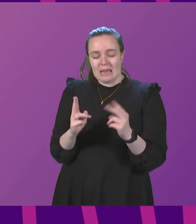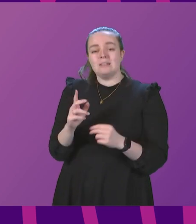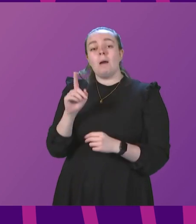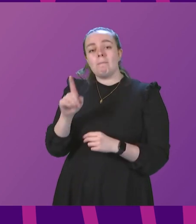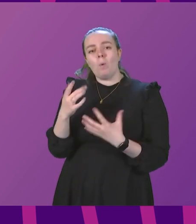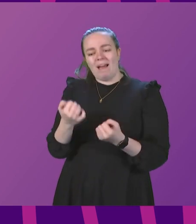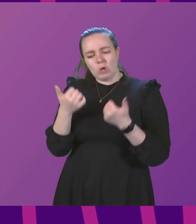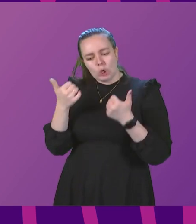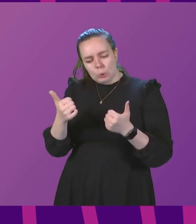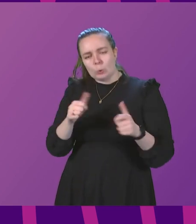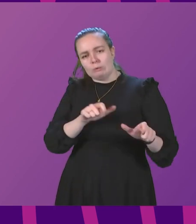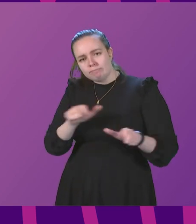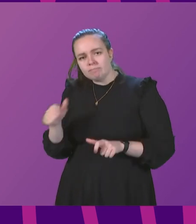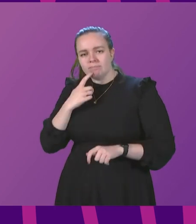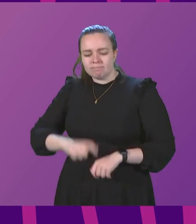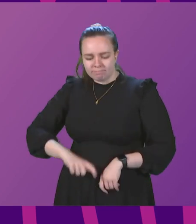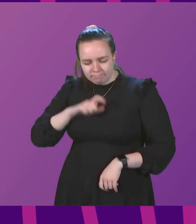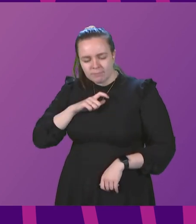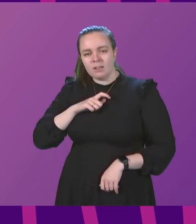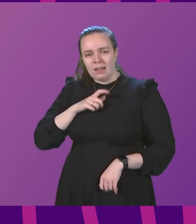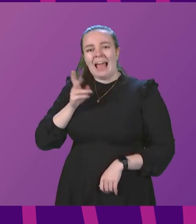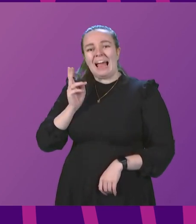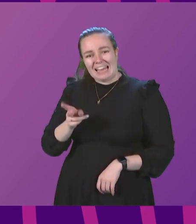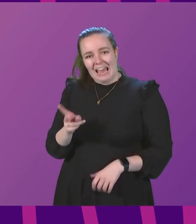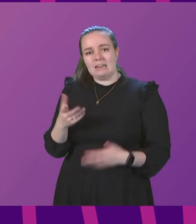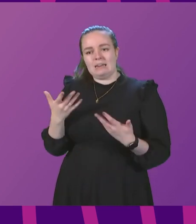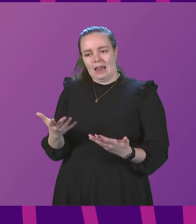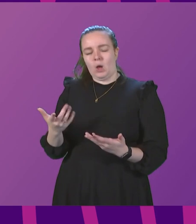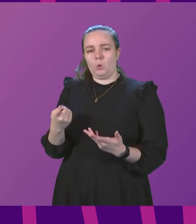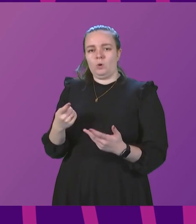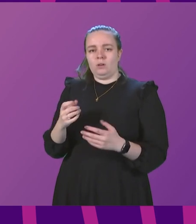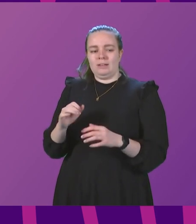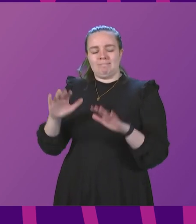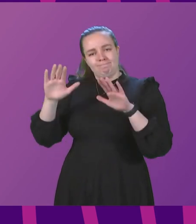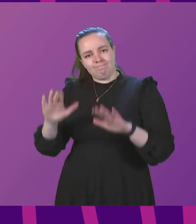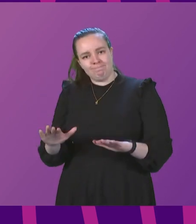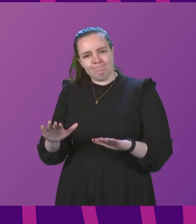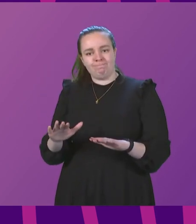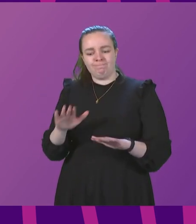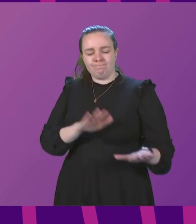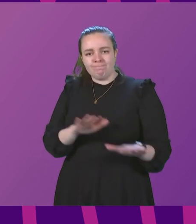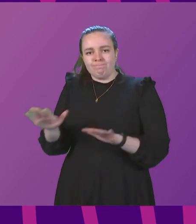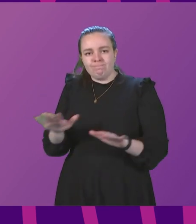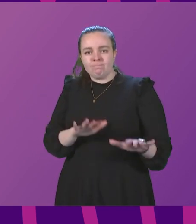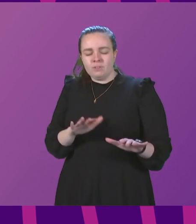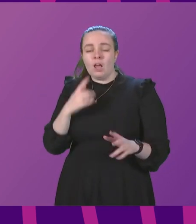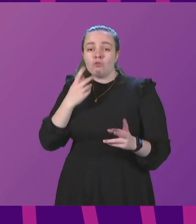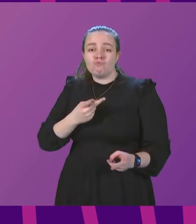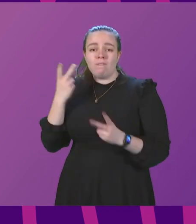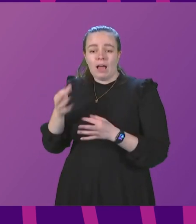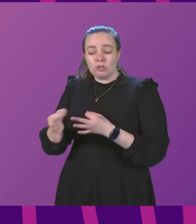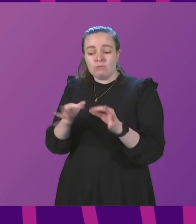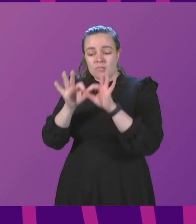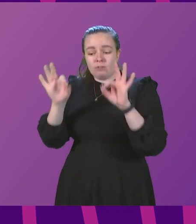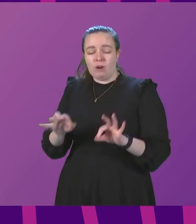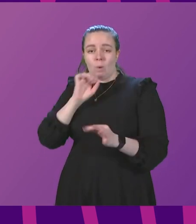good grounds at this stage for confidence that we are again entering a calmer phase of the pandemic. A revised strategic framework will be